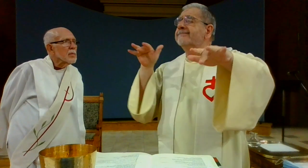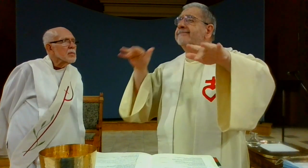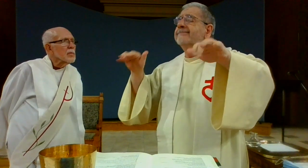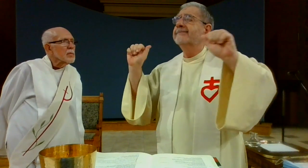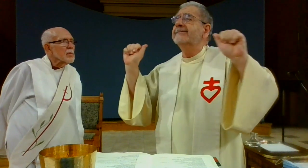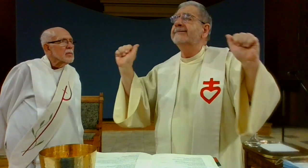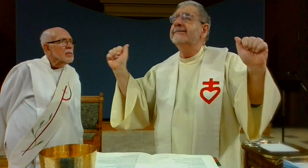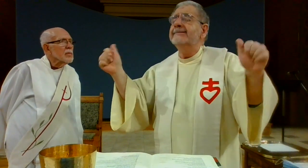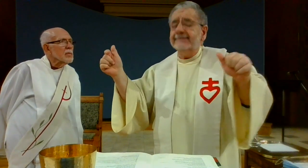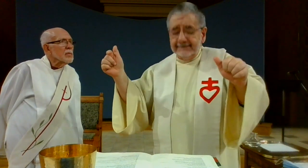charity